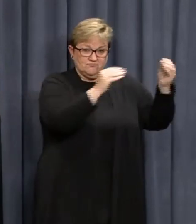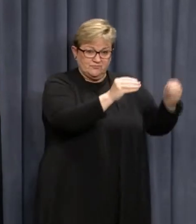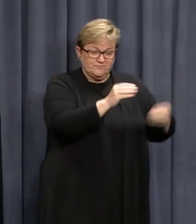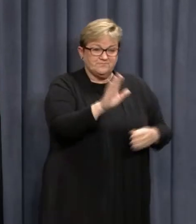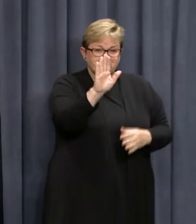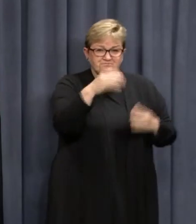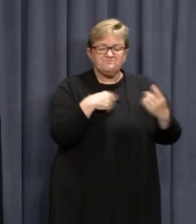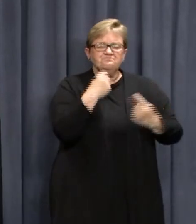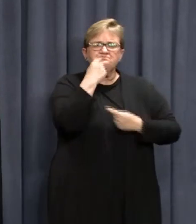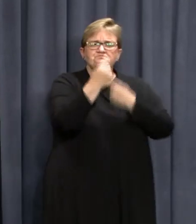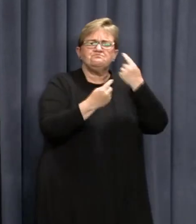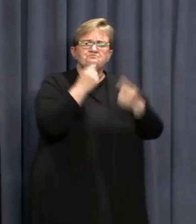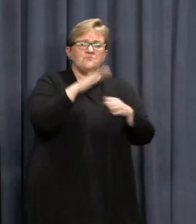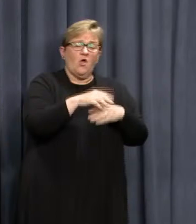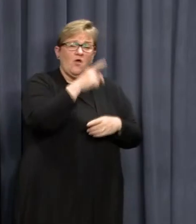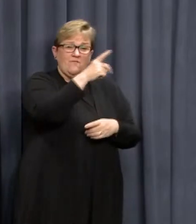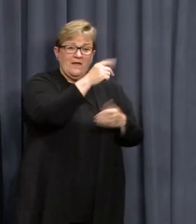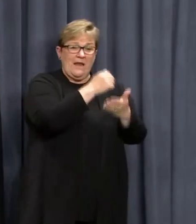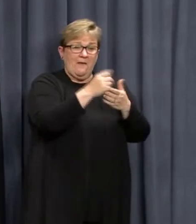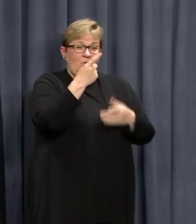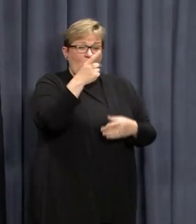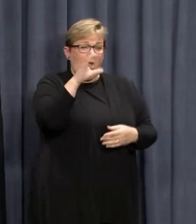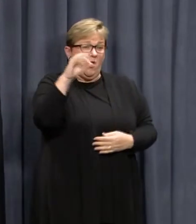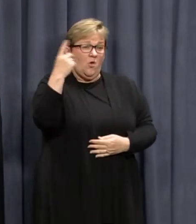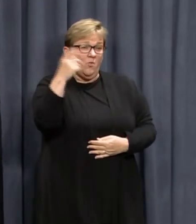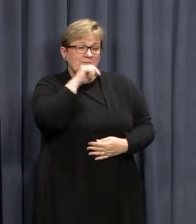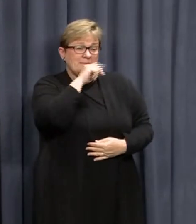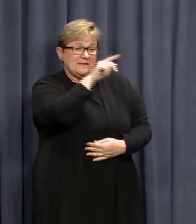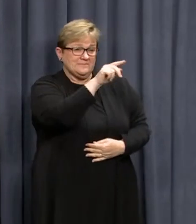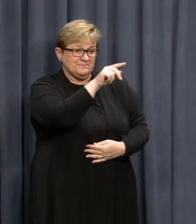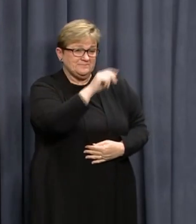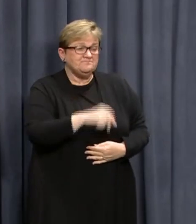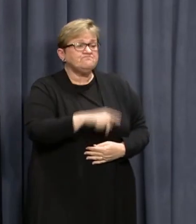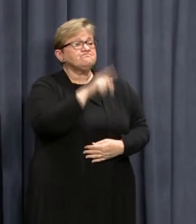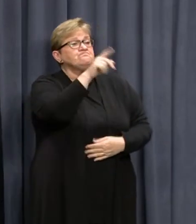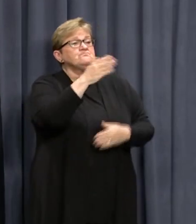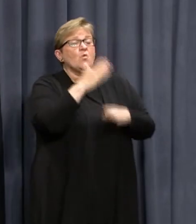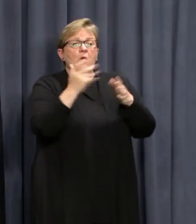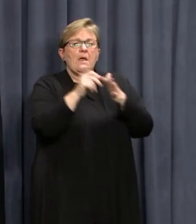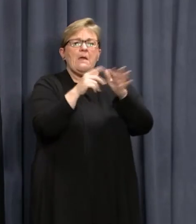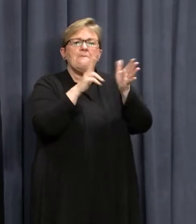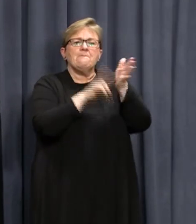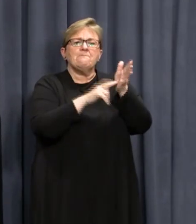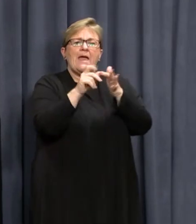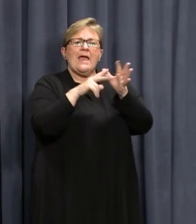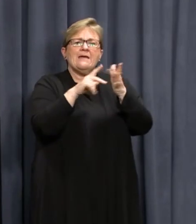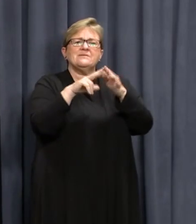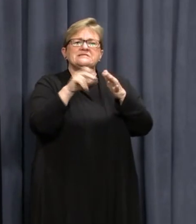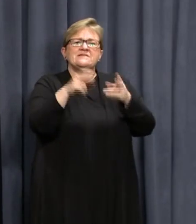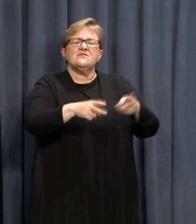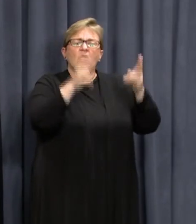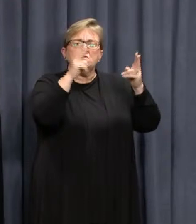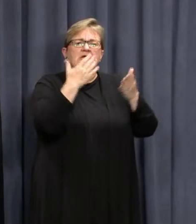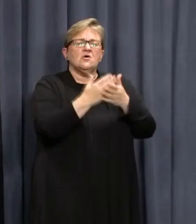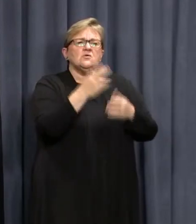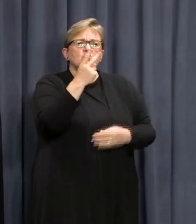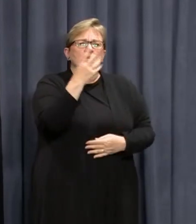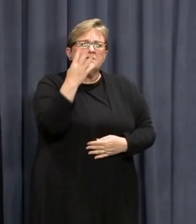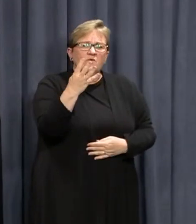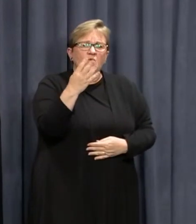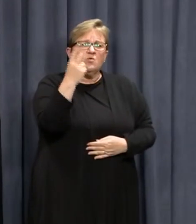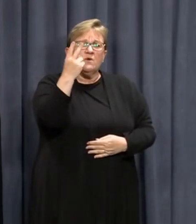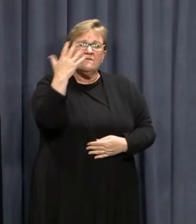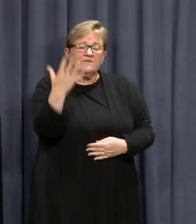I'll step through what we know about case number 1001. He worked at the Pan Pacific Hotel on the 24th,